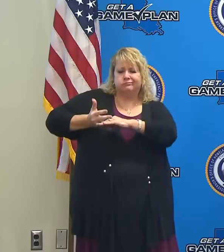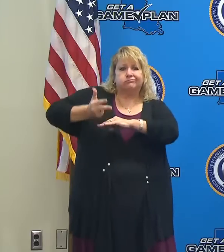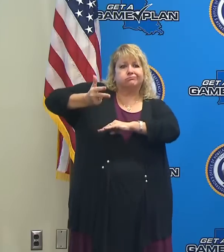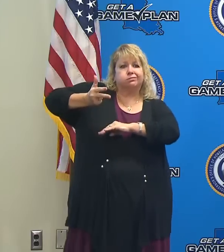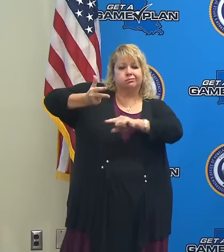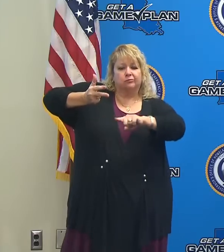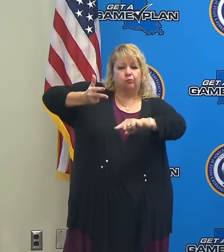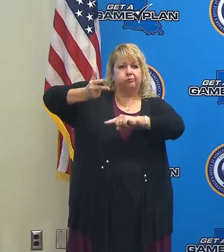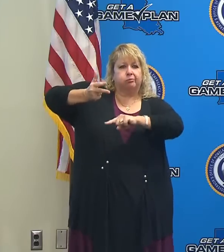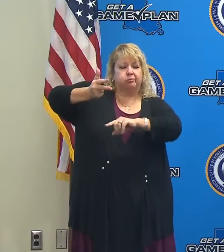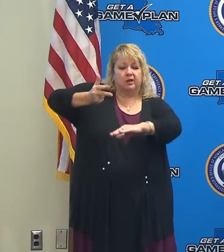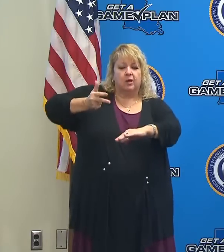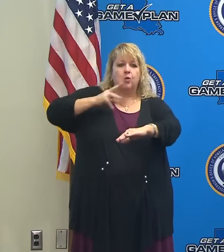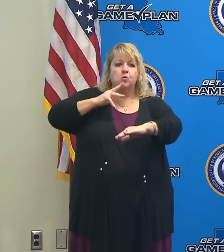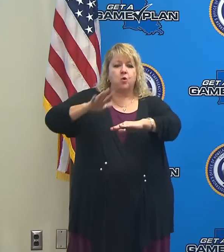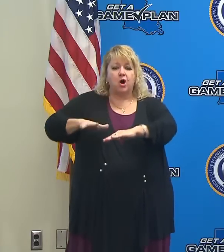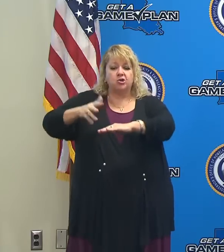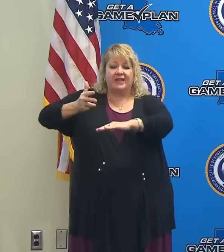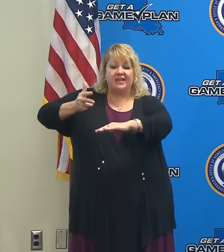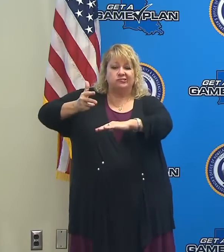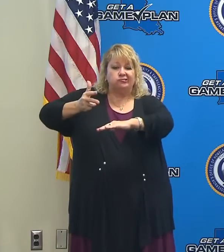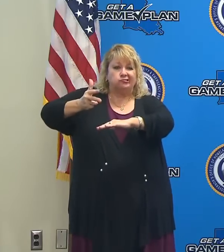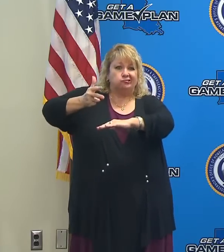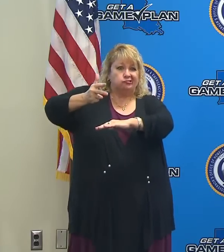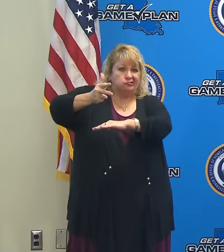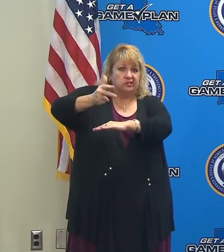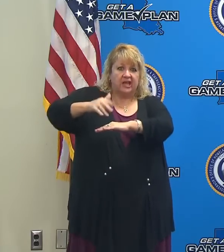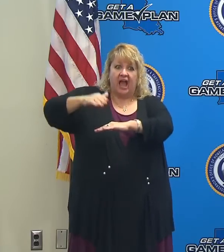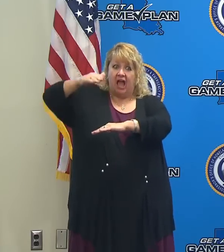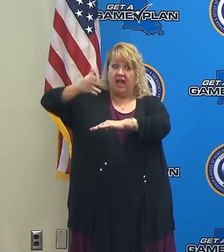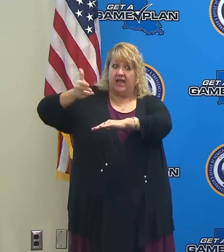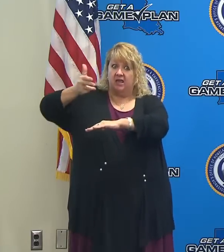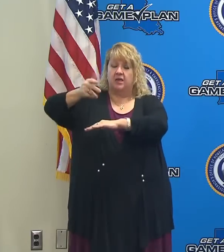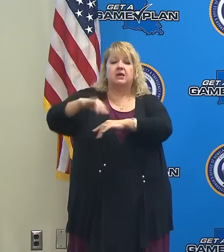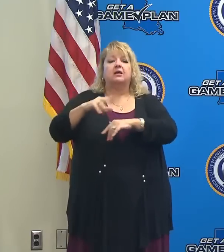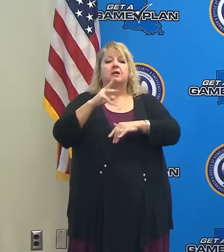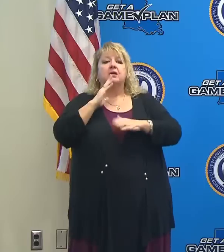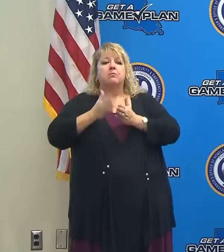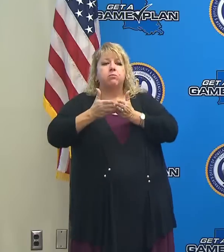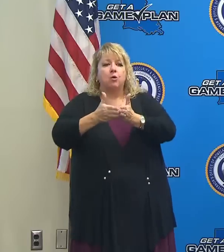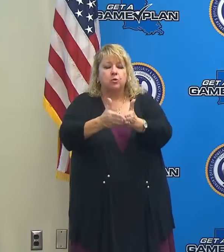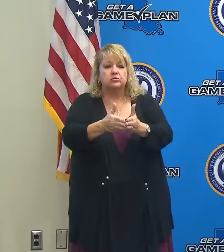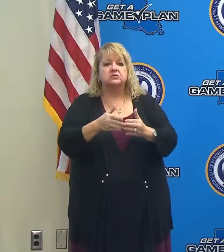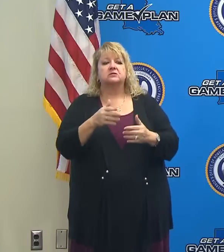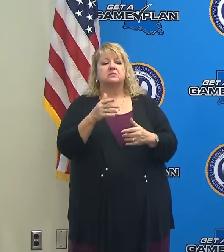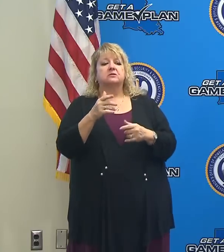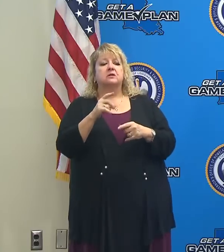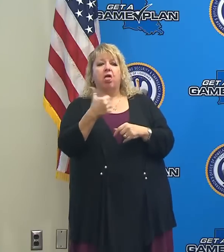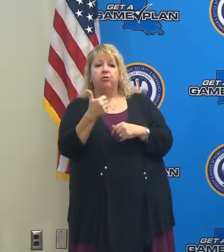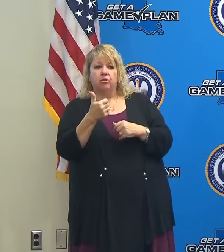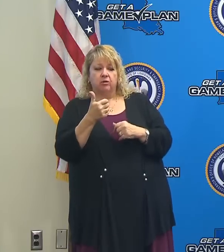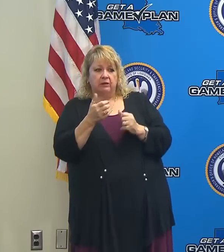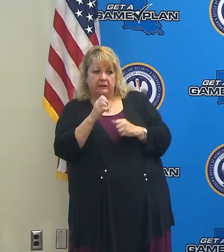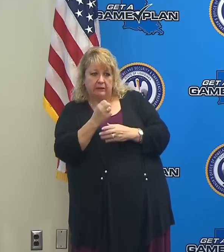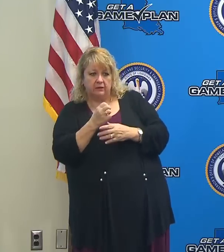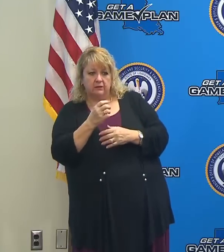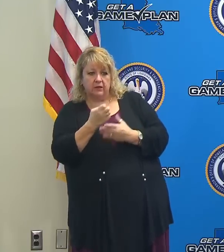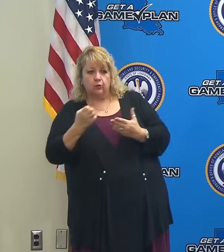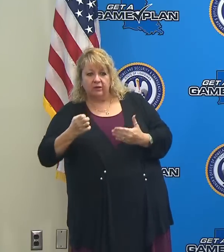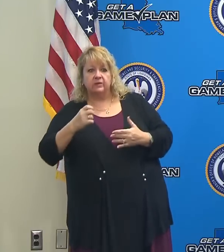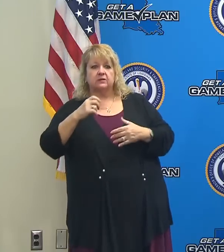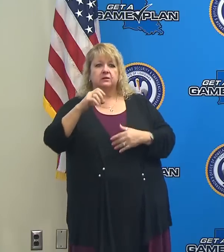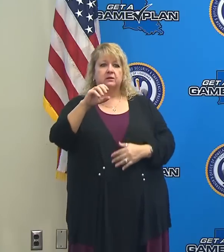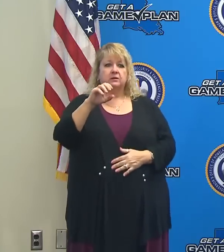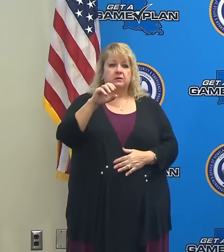and 13 helicopters ready to support and assist the citizens of Louisiana. The Department of Transportation